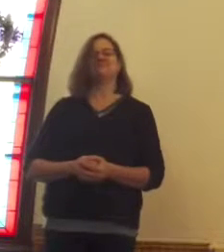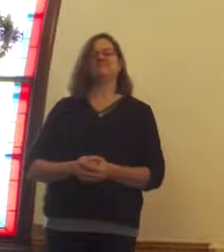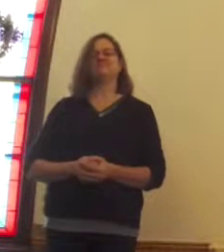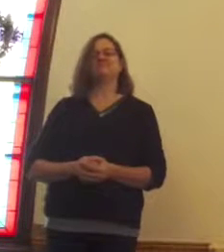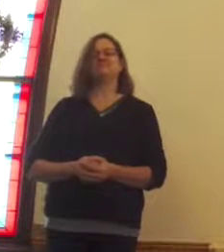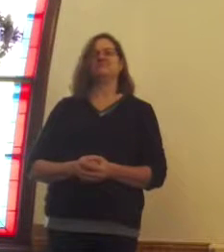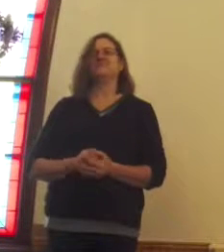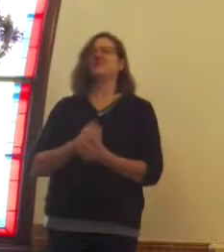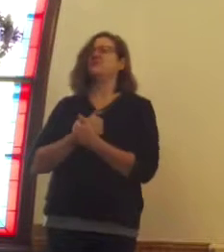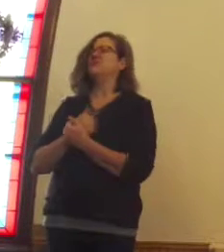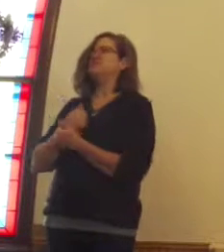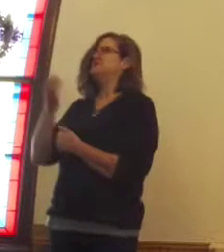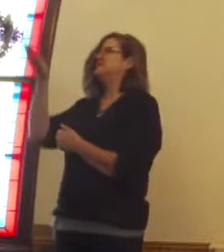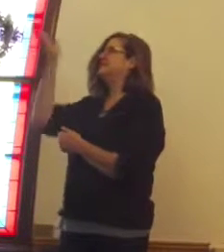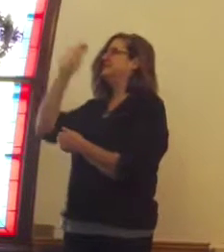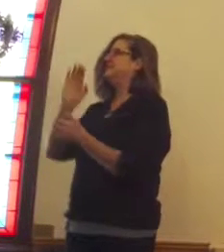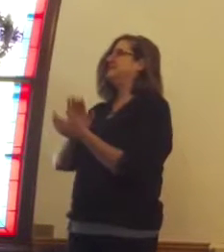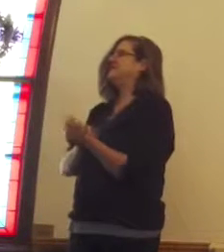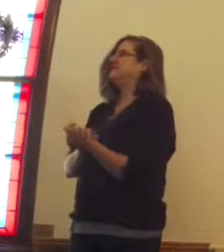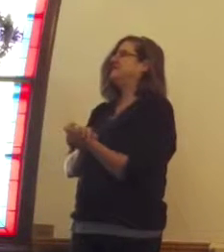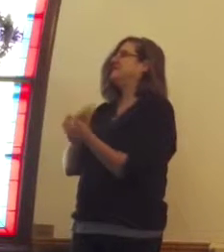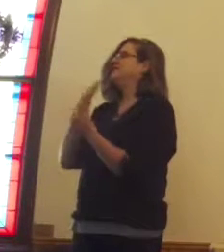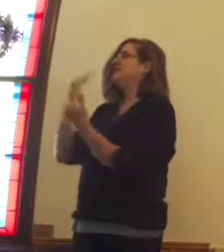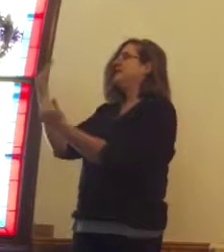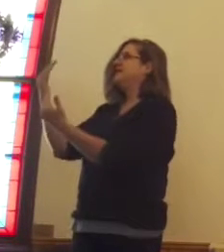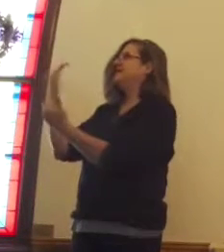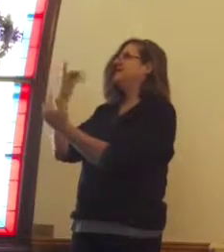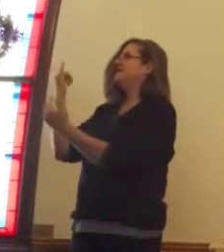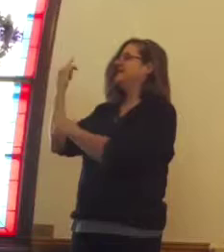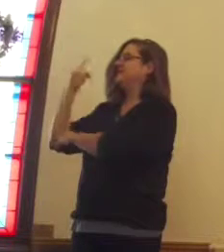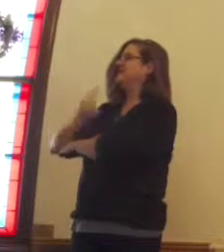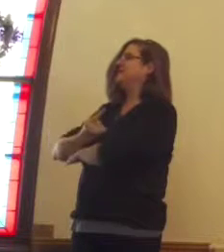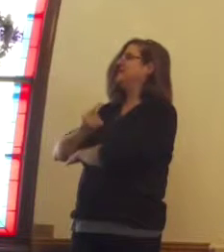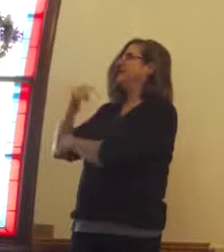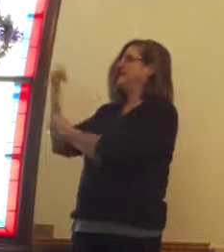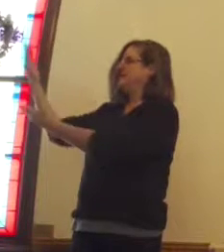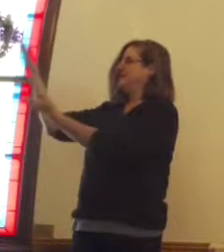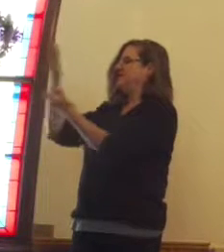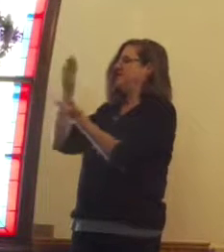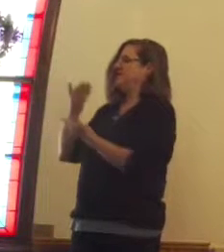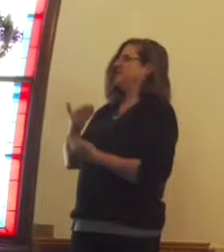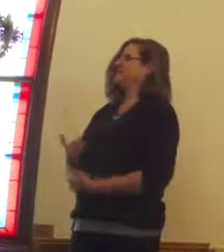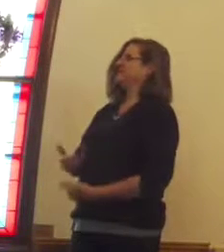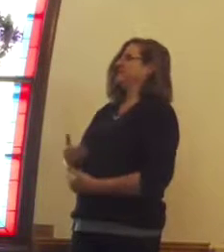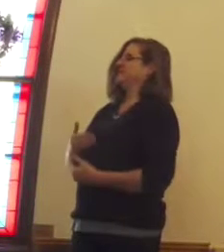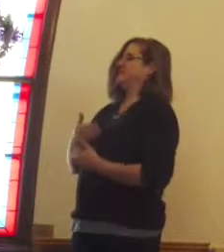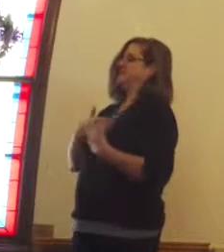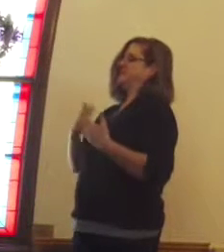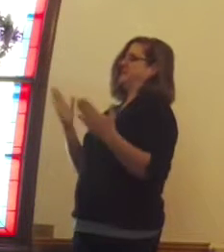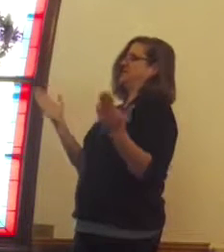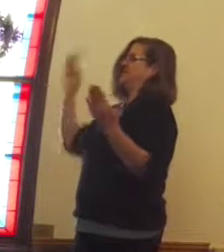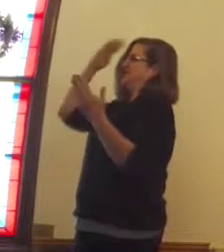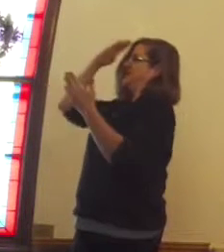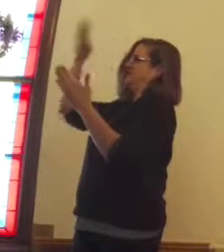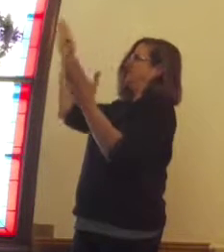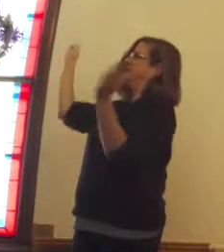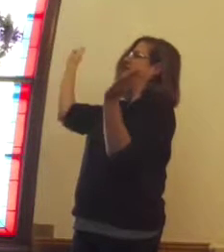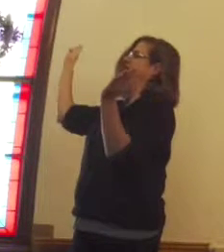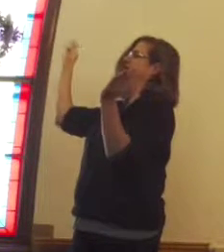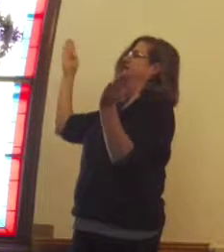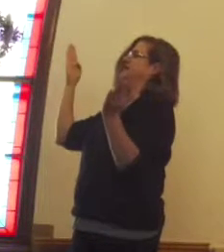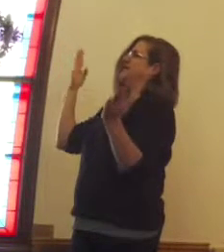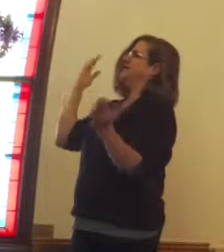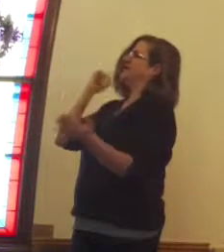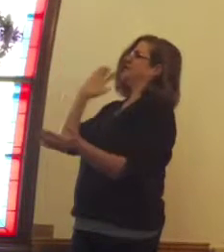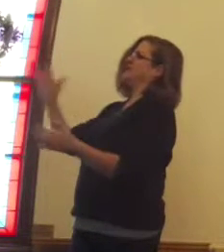All embracing and loving God, we thank you for the day that you've brought to us. Open our hearts and open our minds and let us be the